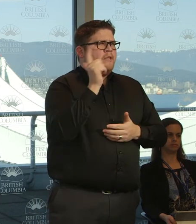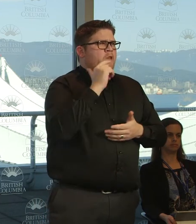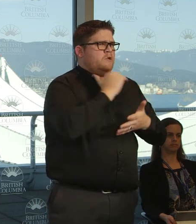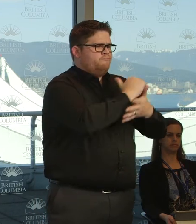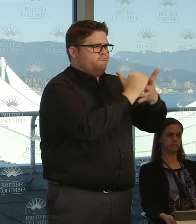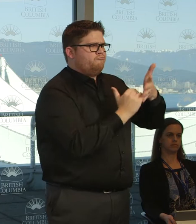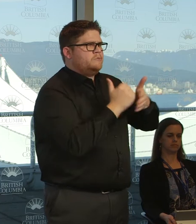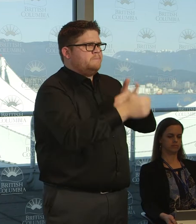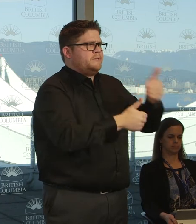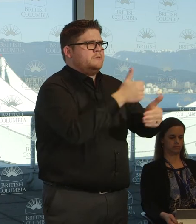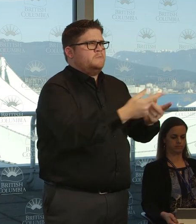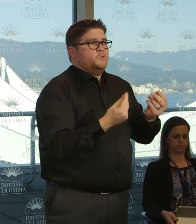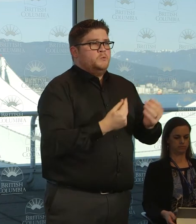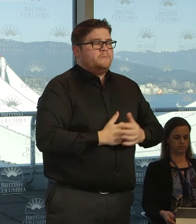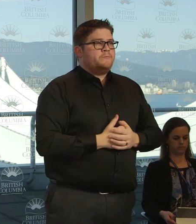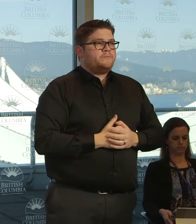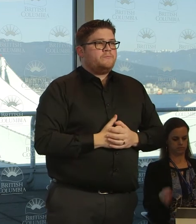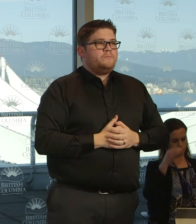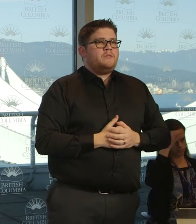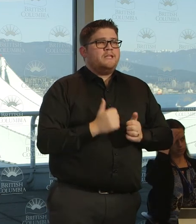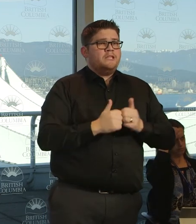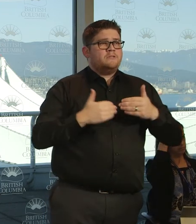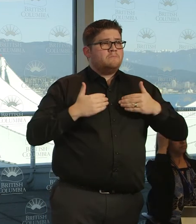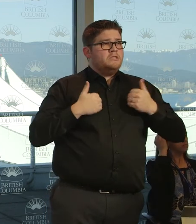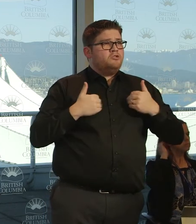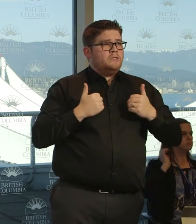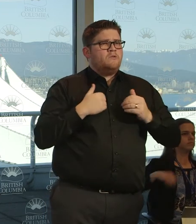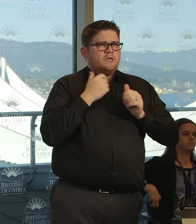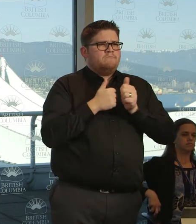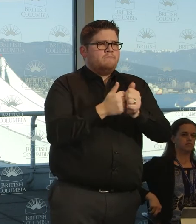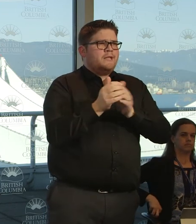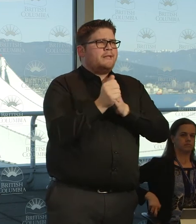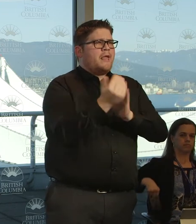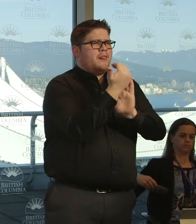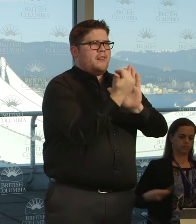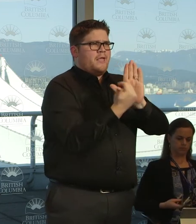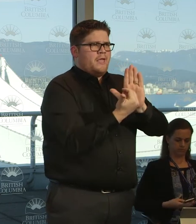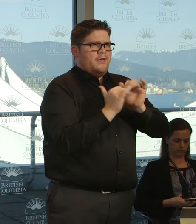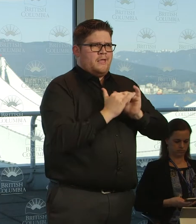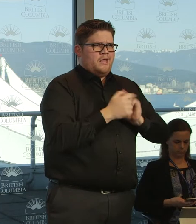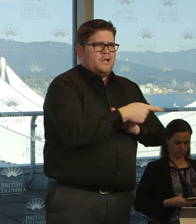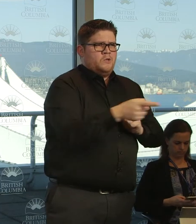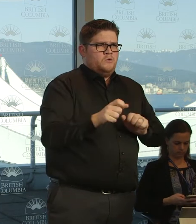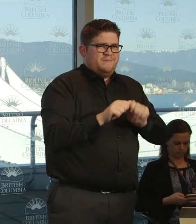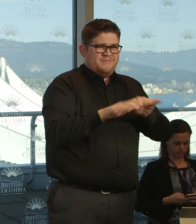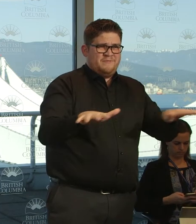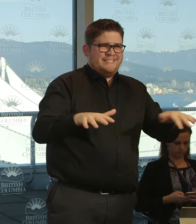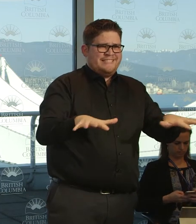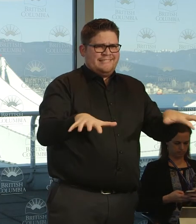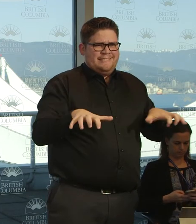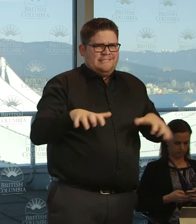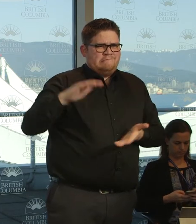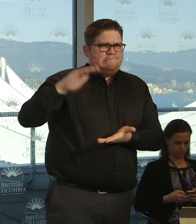our ministries will be providing more specific guidelines for preventing the spread of COVID-19 in childcare facilities to the owners and licensing